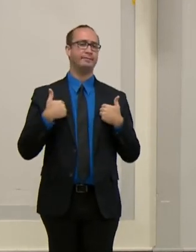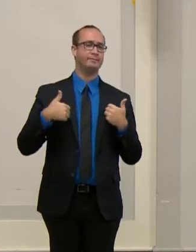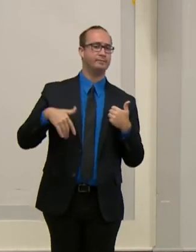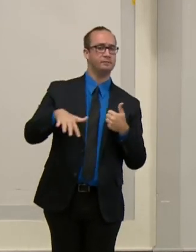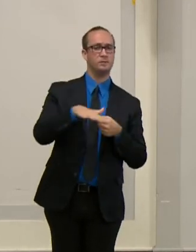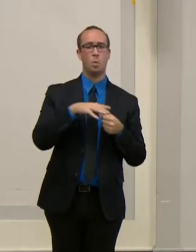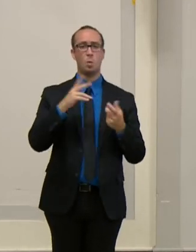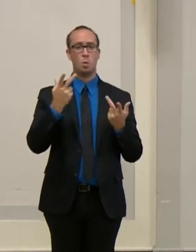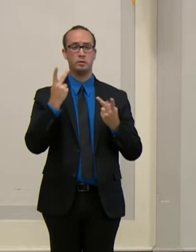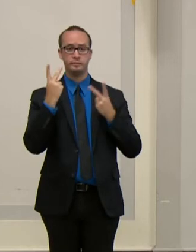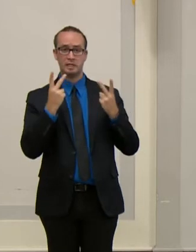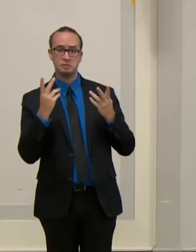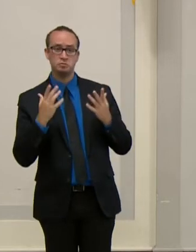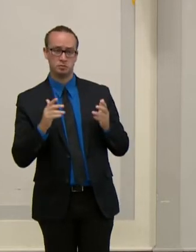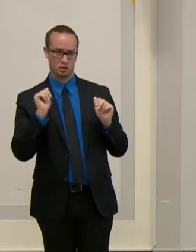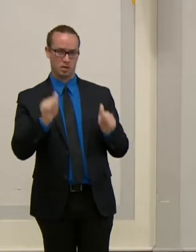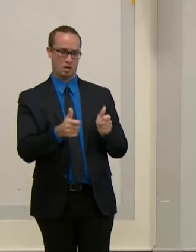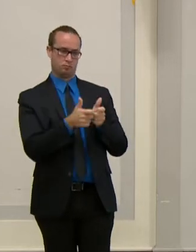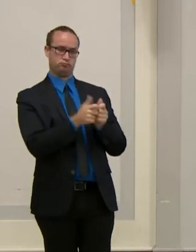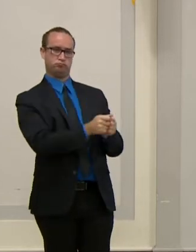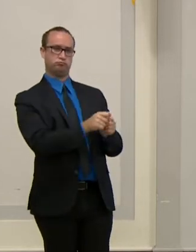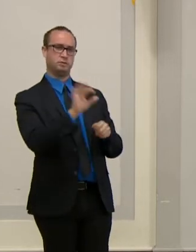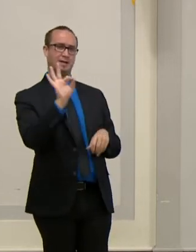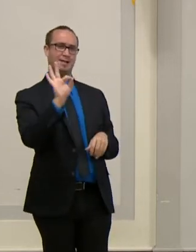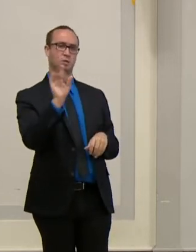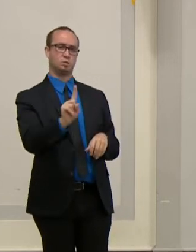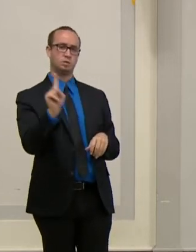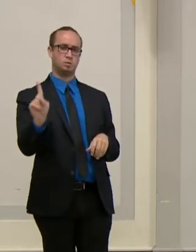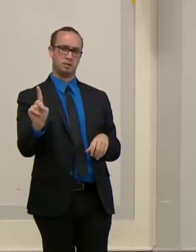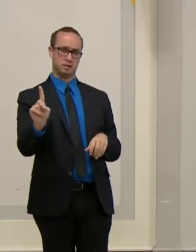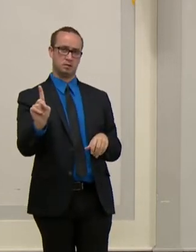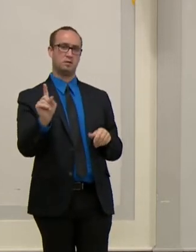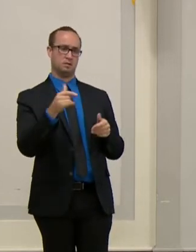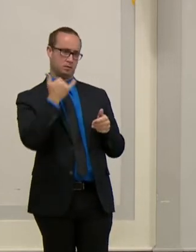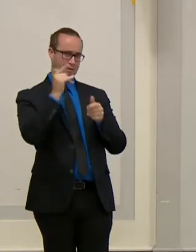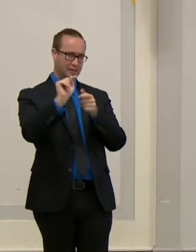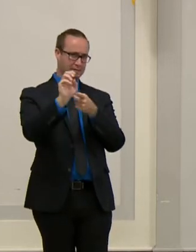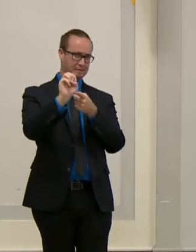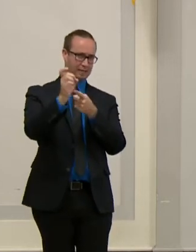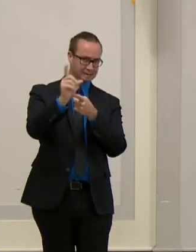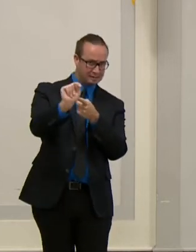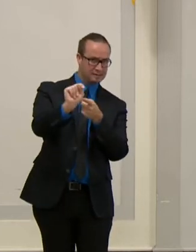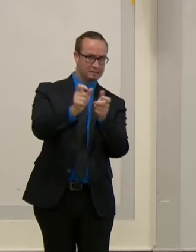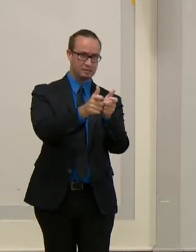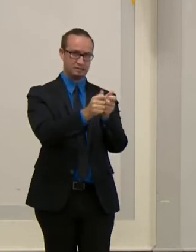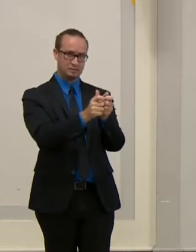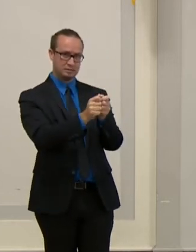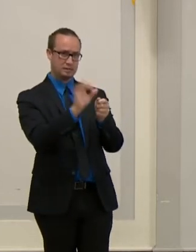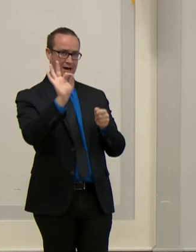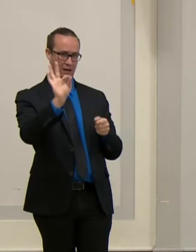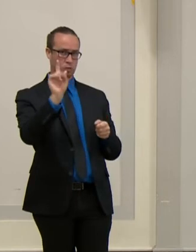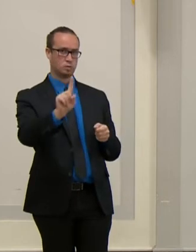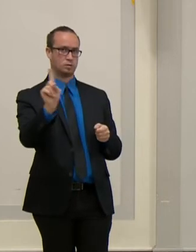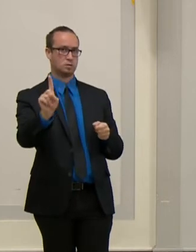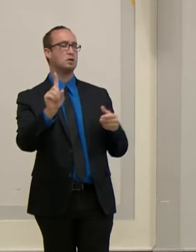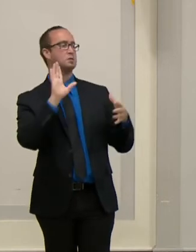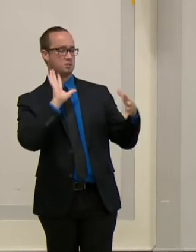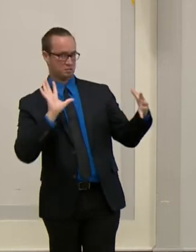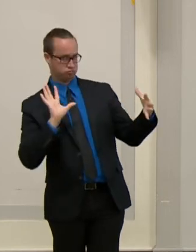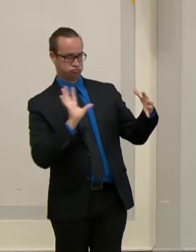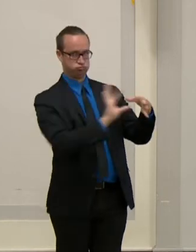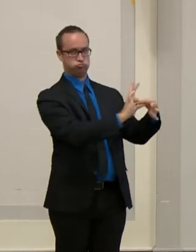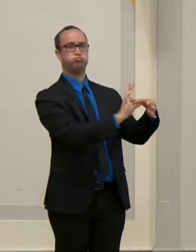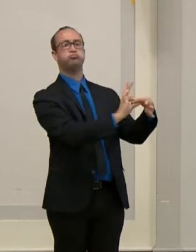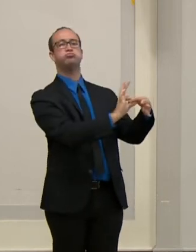So if you have an emergency and you have a cell phone with text capabilities, you can text 911 and a 911 specialist